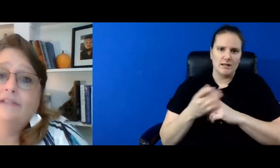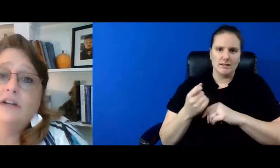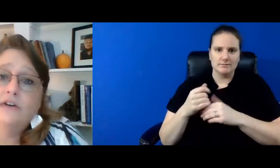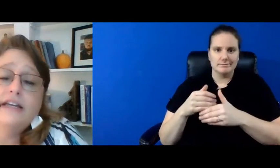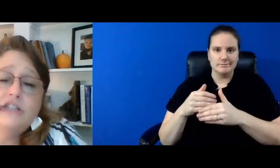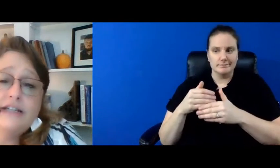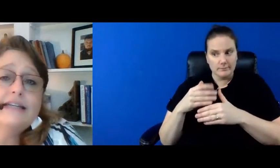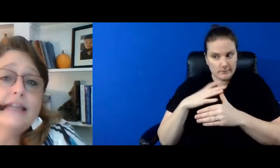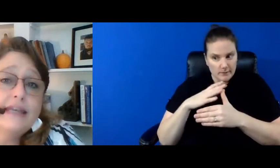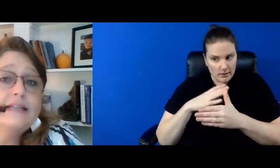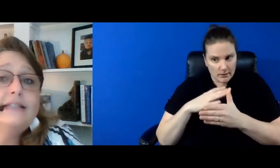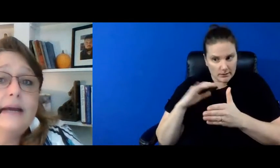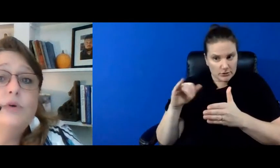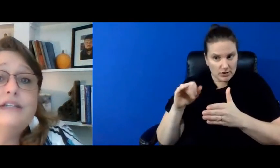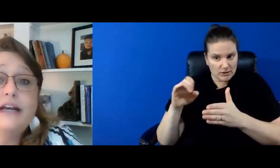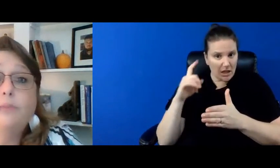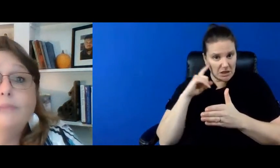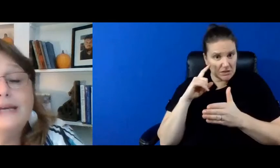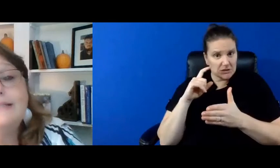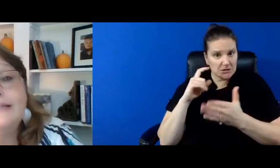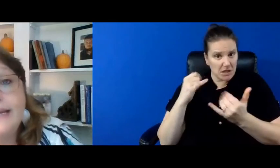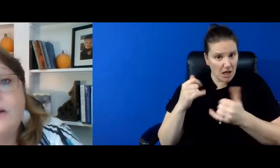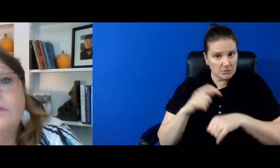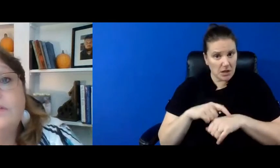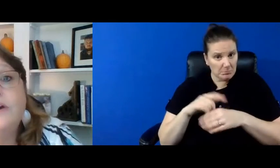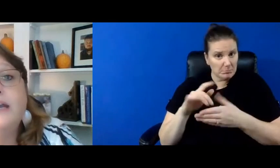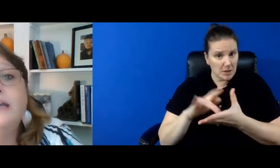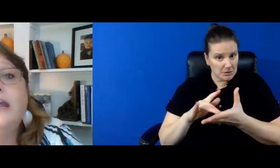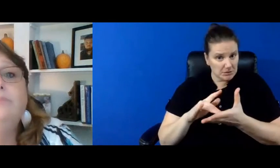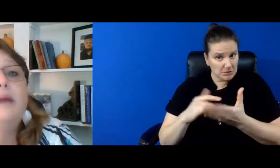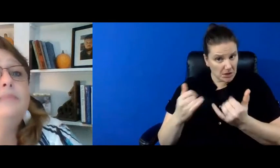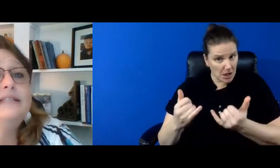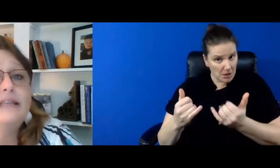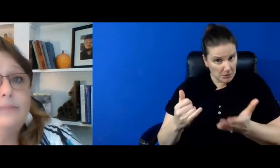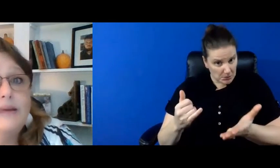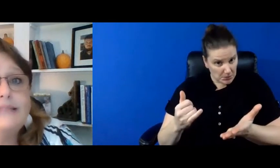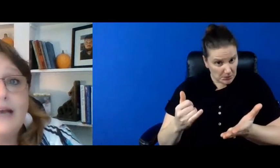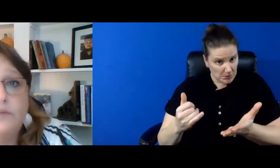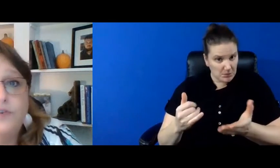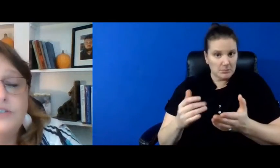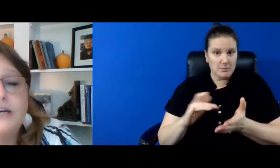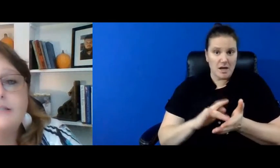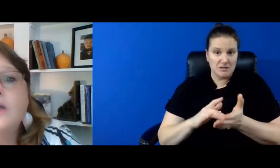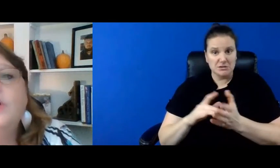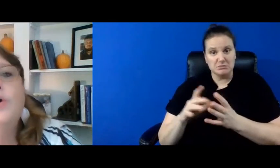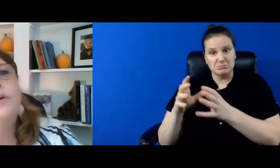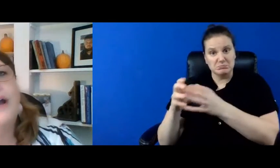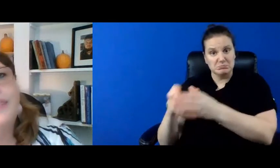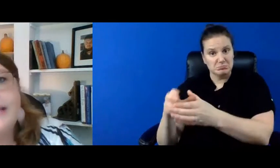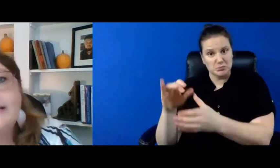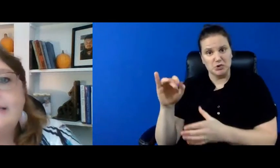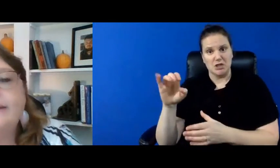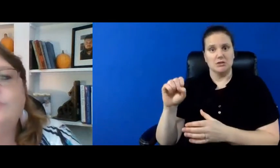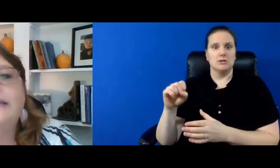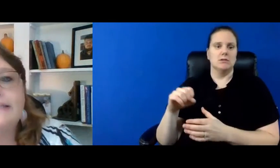to the next level okay jesse i think it's time we take our medicine now right and maybe set the meds out for jess or i think it's time we get